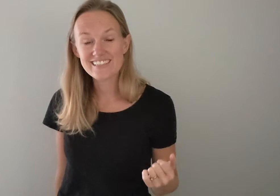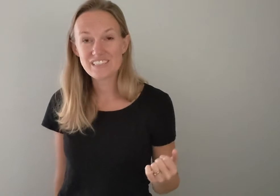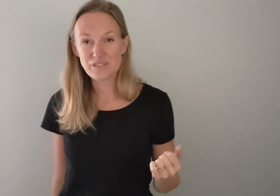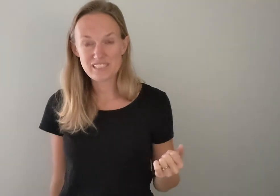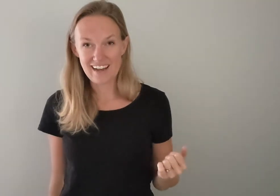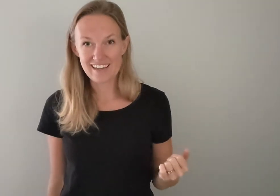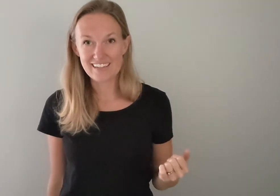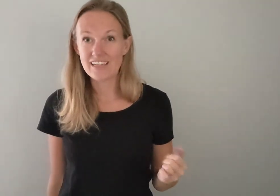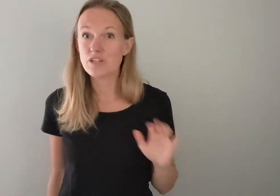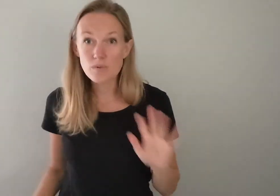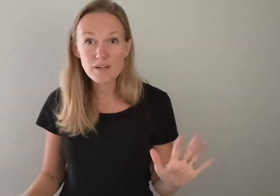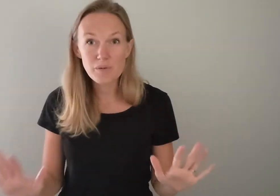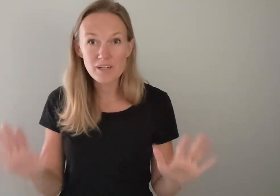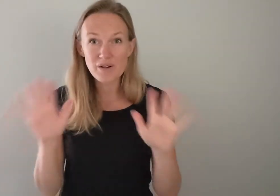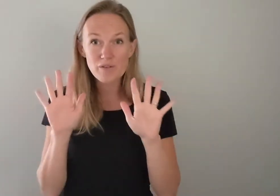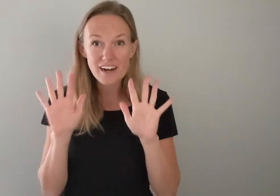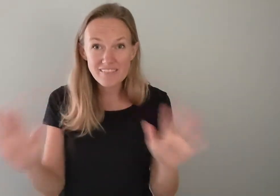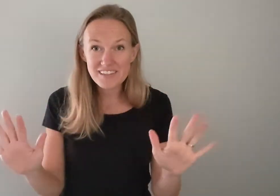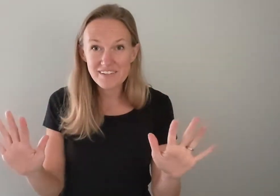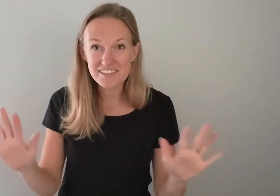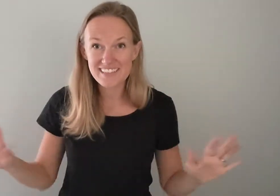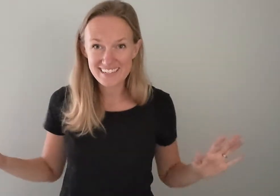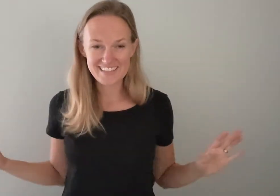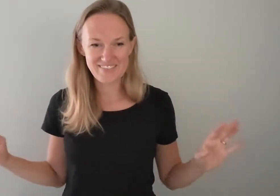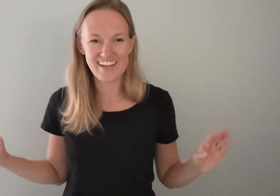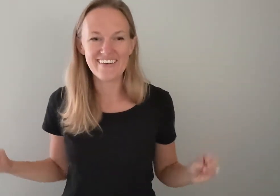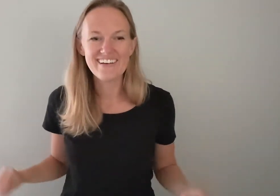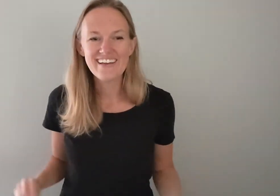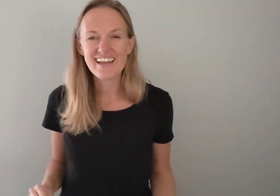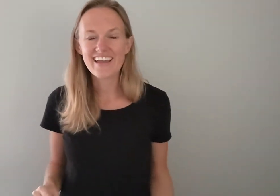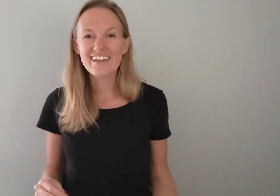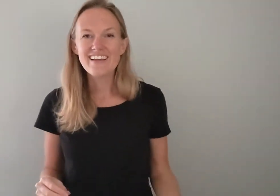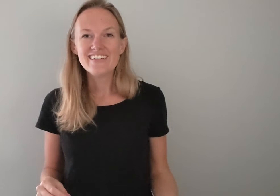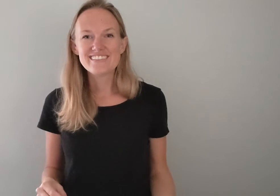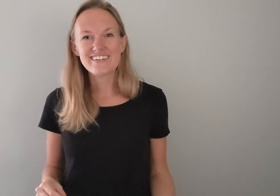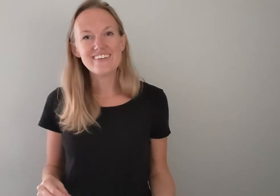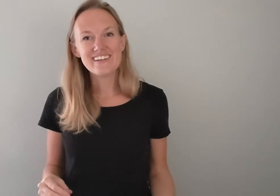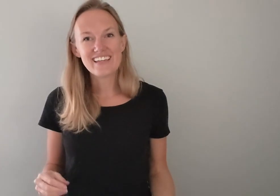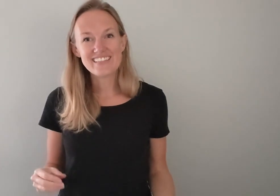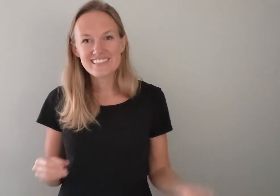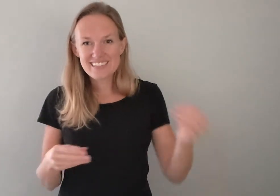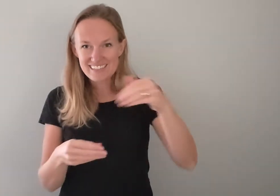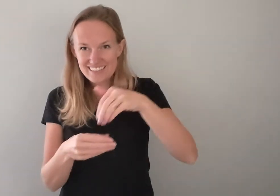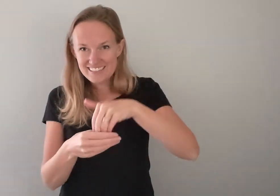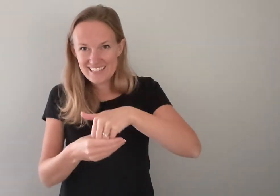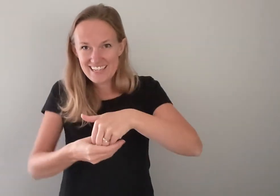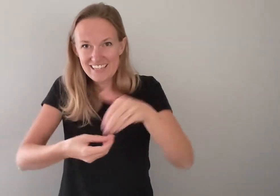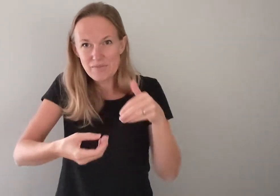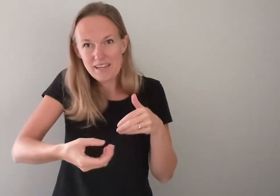you shine and don't worry we're going to go over everything we learned at the end of this video okay so into the darkness in you make a